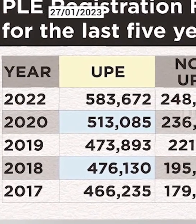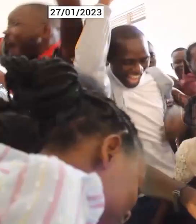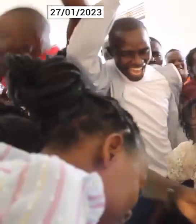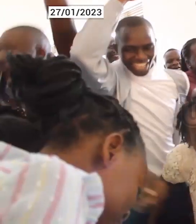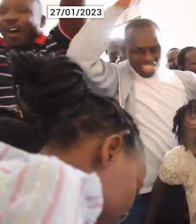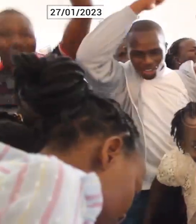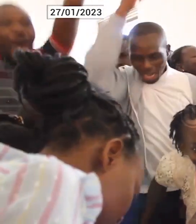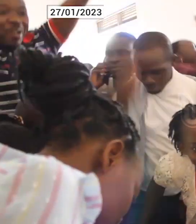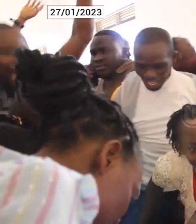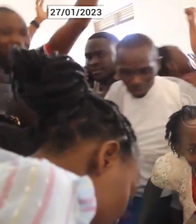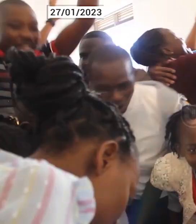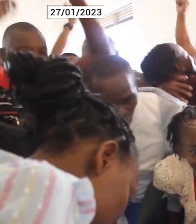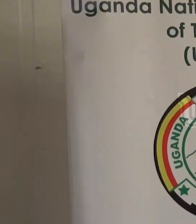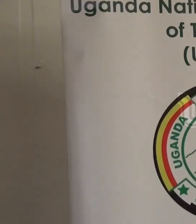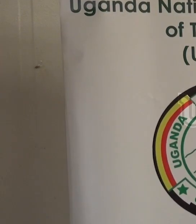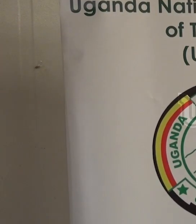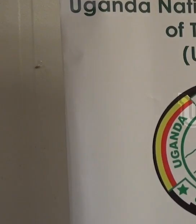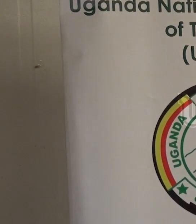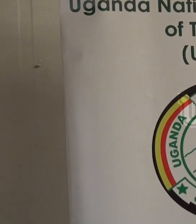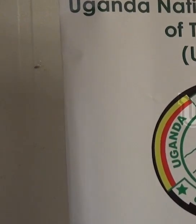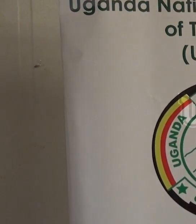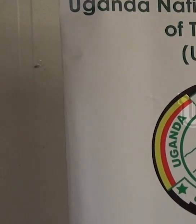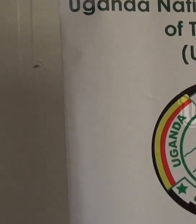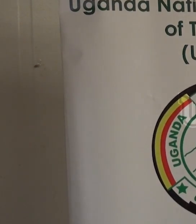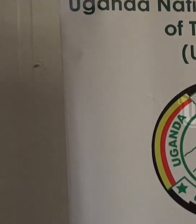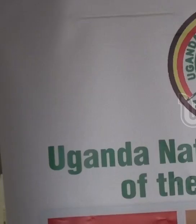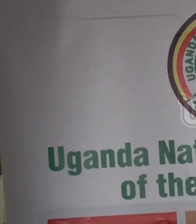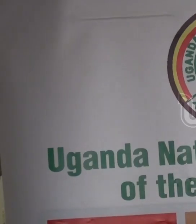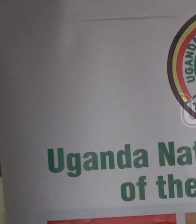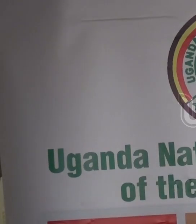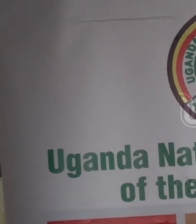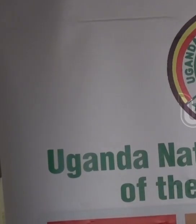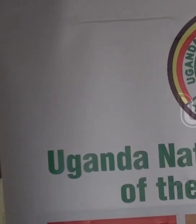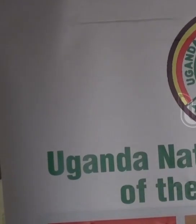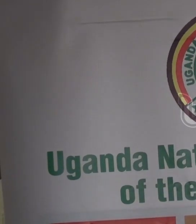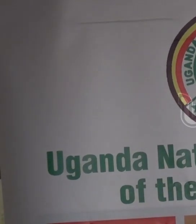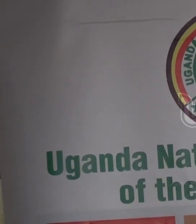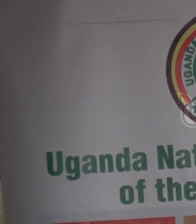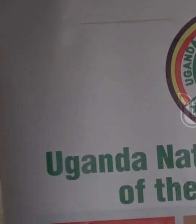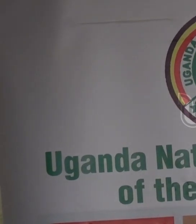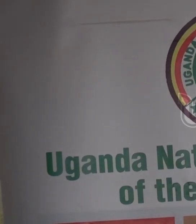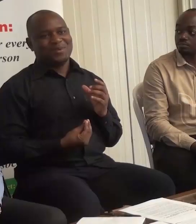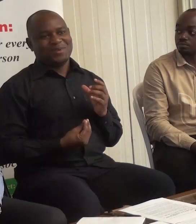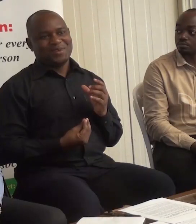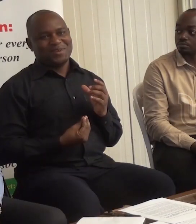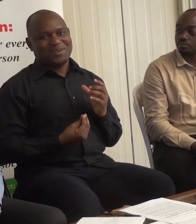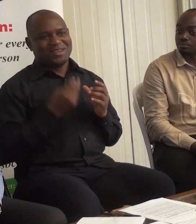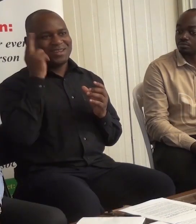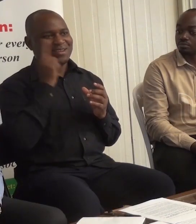while the rest failed miserably. But why the poor performance? The Ugandan National Association of the Deaf is concerned. We are disappointed, ladies and